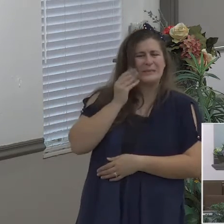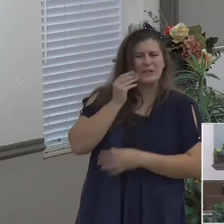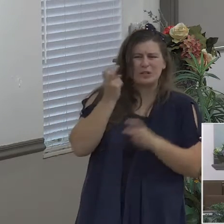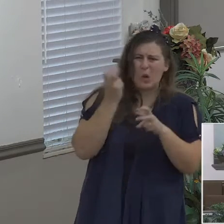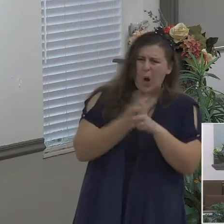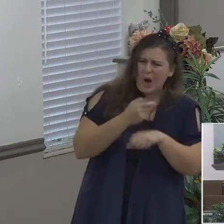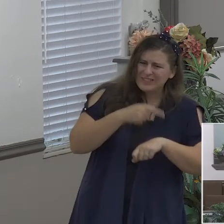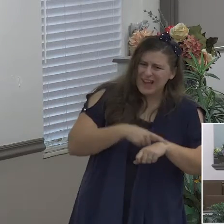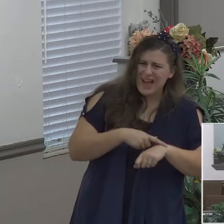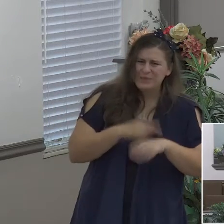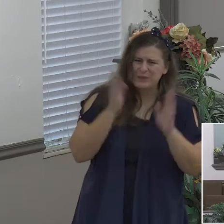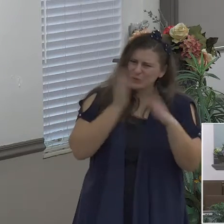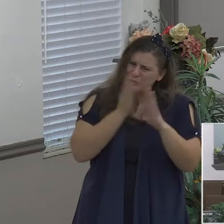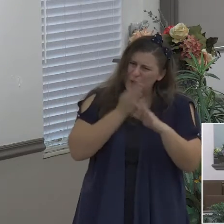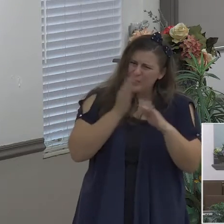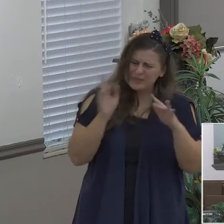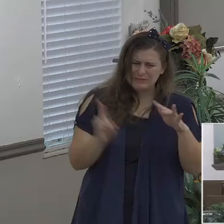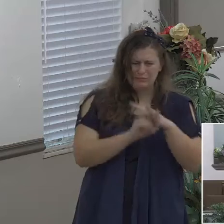different things listen